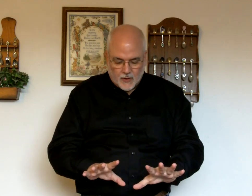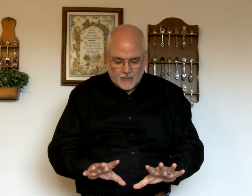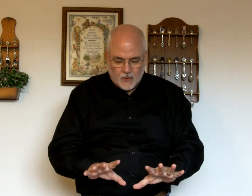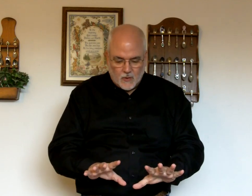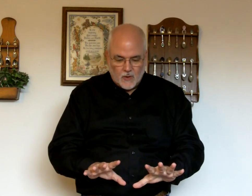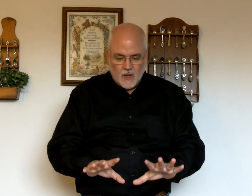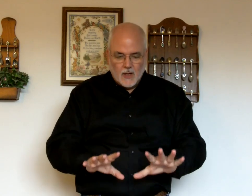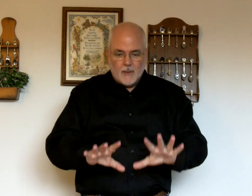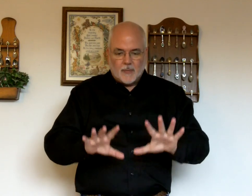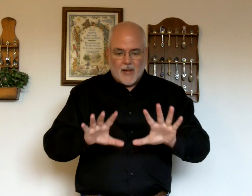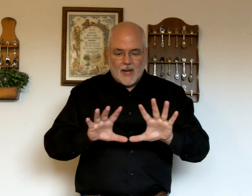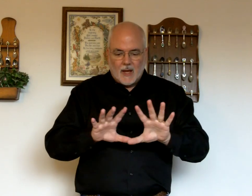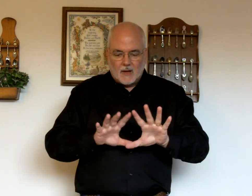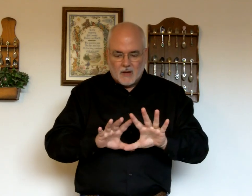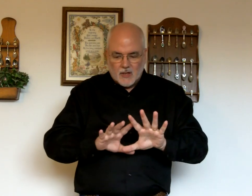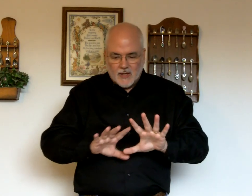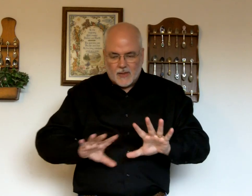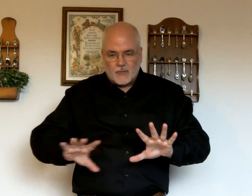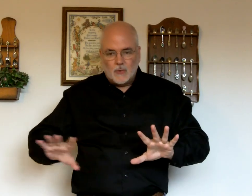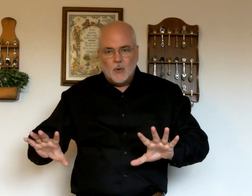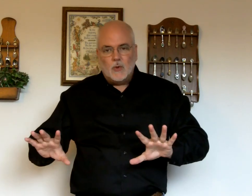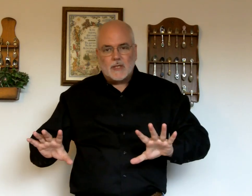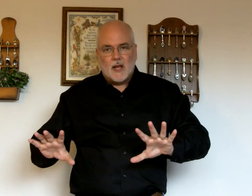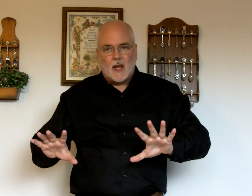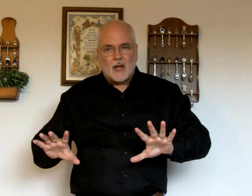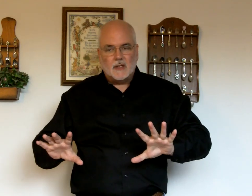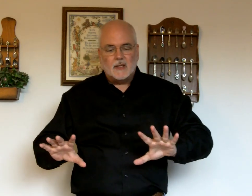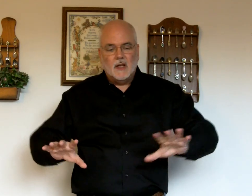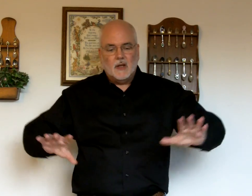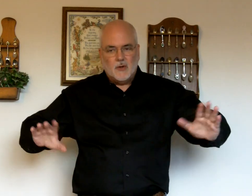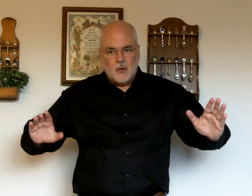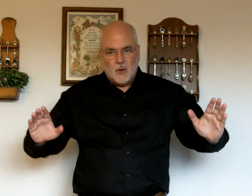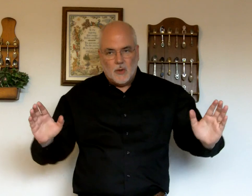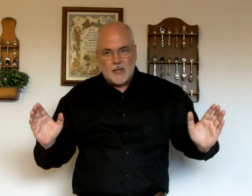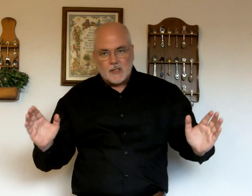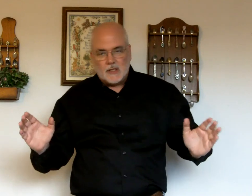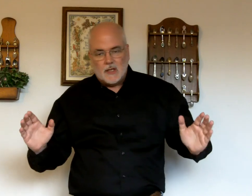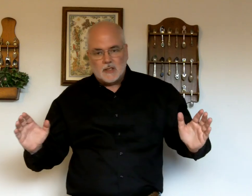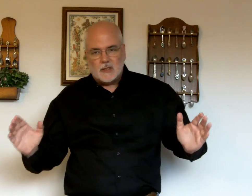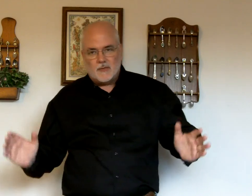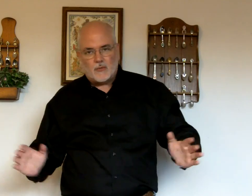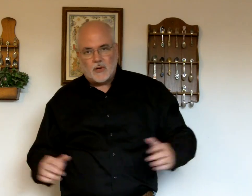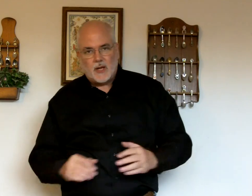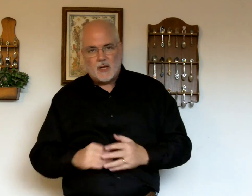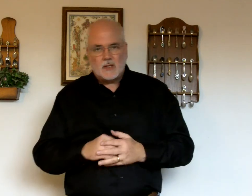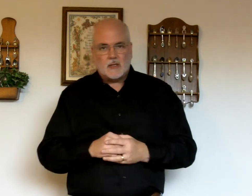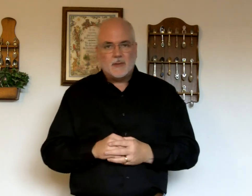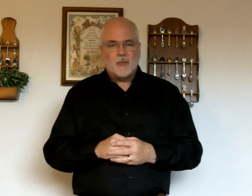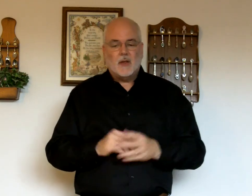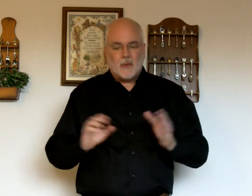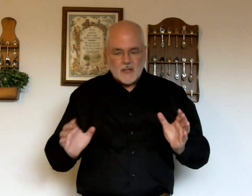of you. And. Just get through the signs. Do it in sentences. In phrase. Phrases.